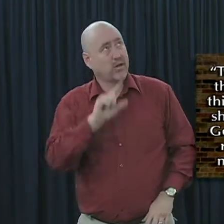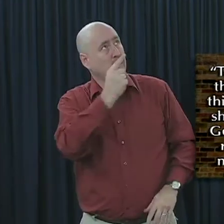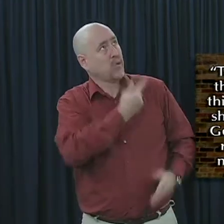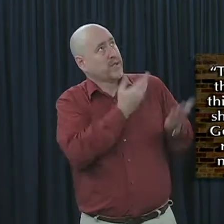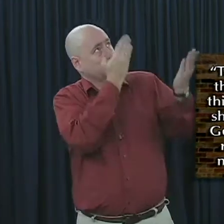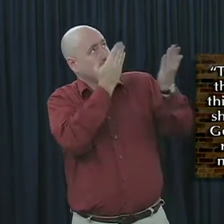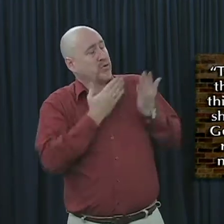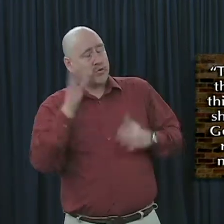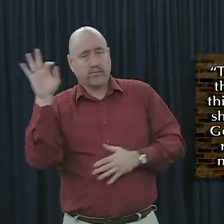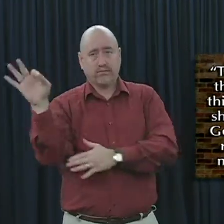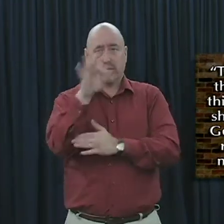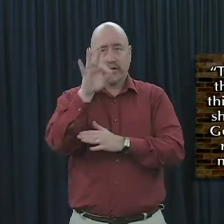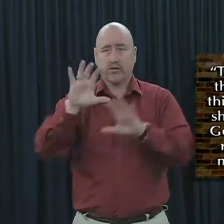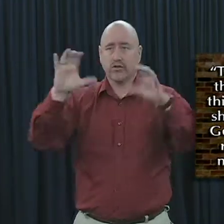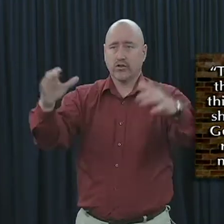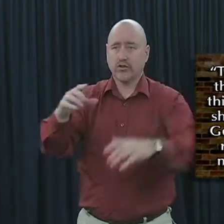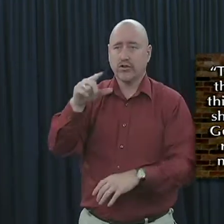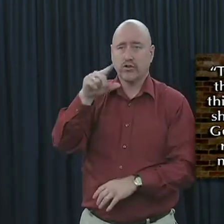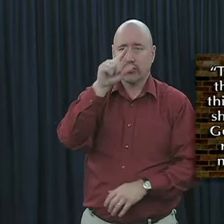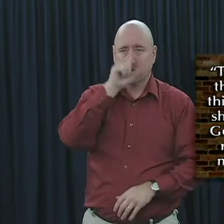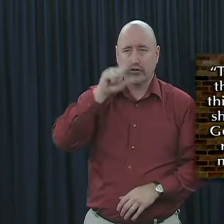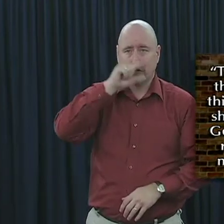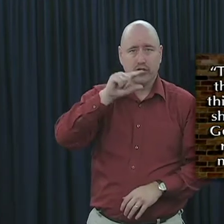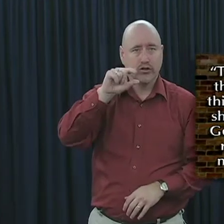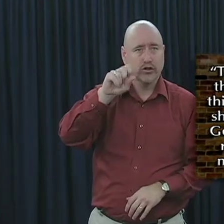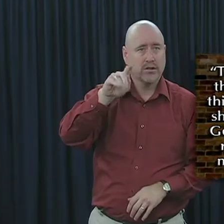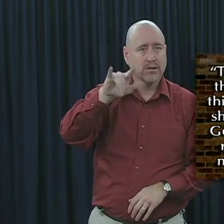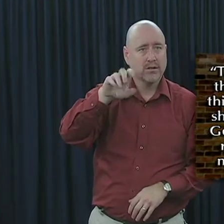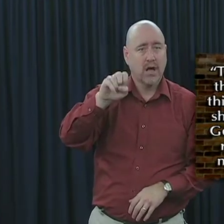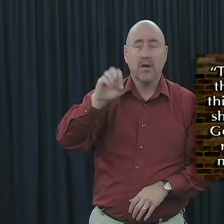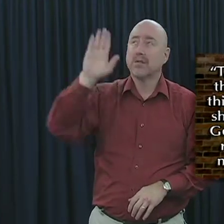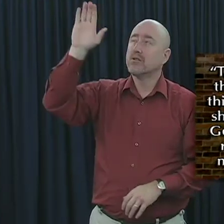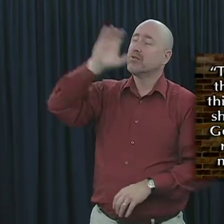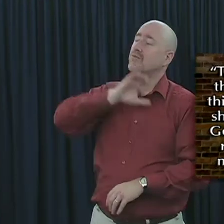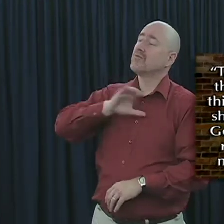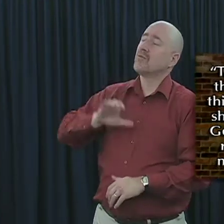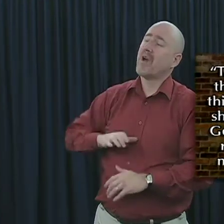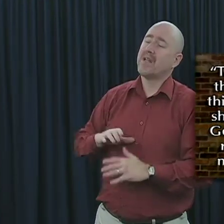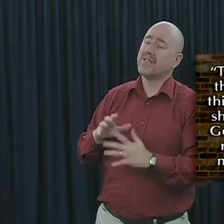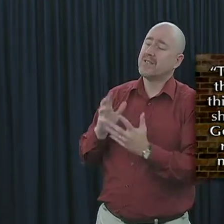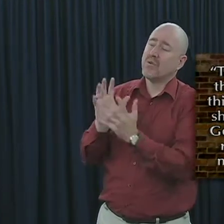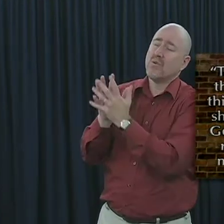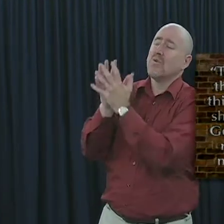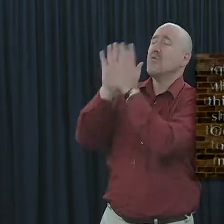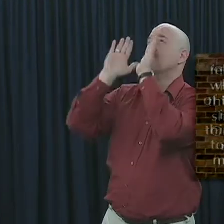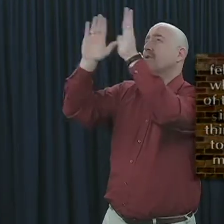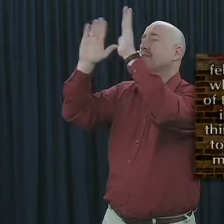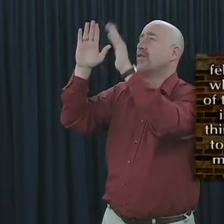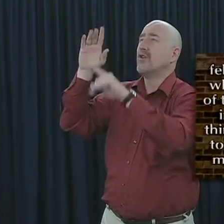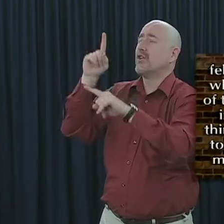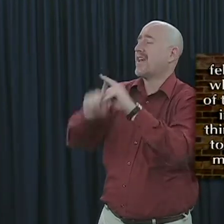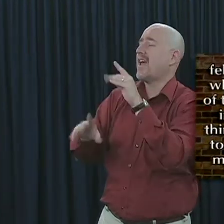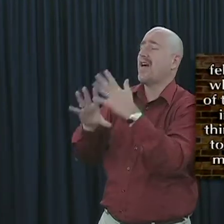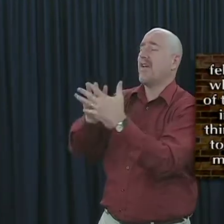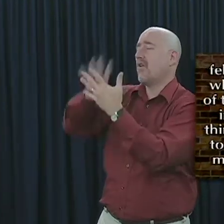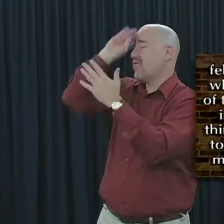should preach among the Gentiles the unsearchable riches of Christ, and to make all see what is the fellowship of the mystery,